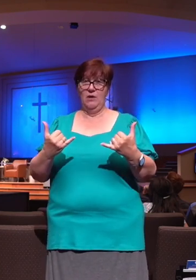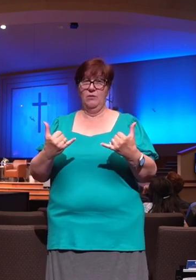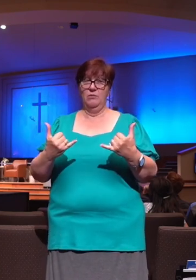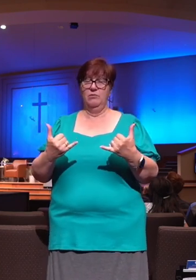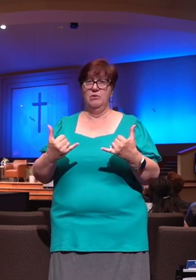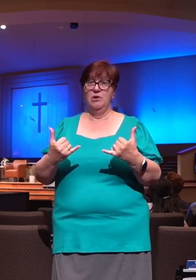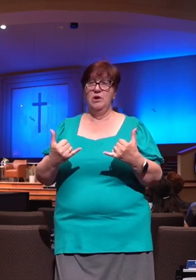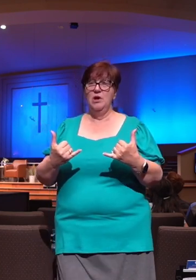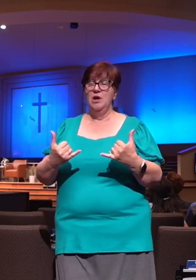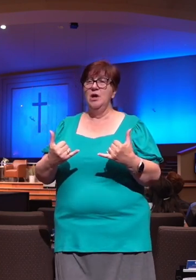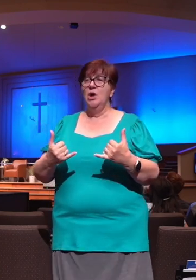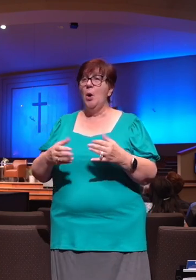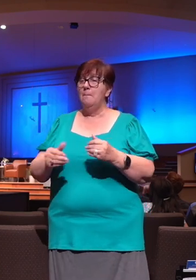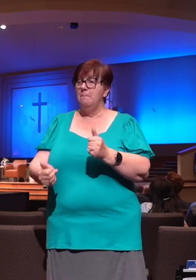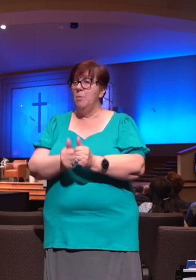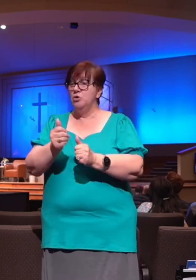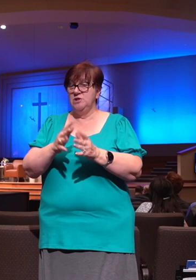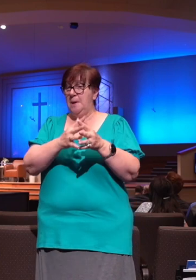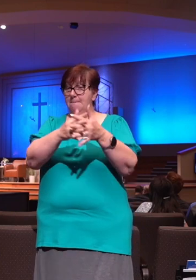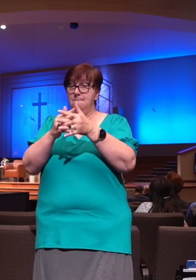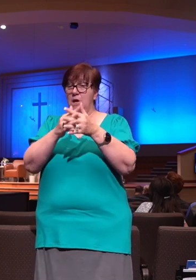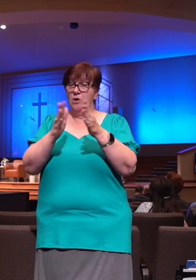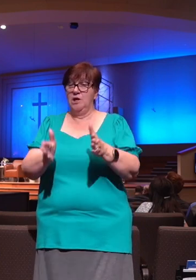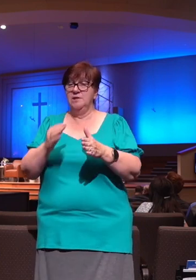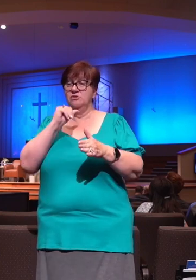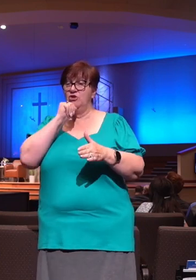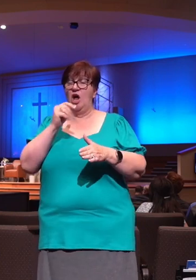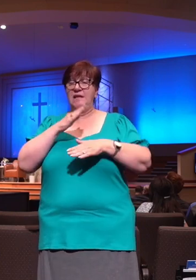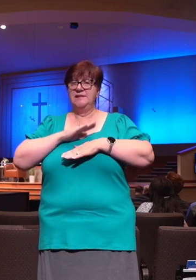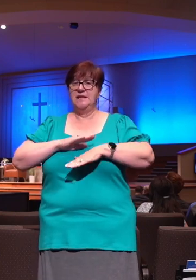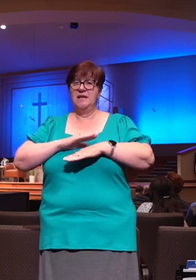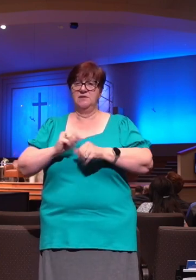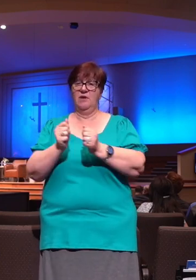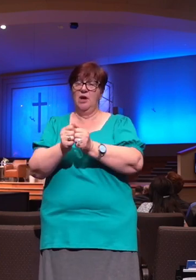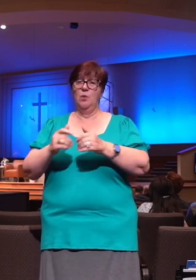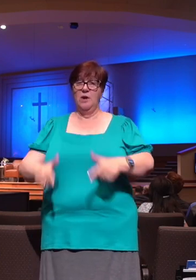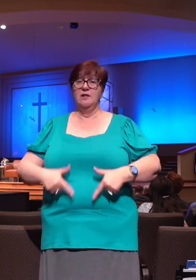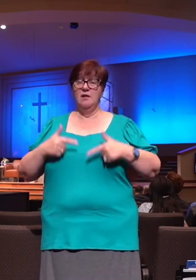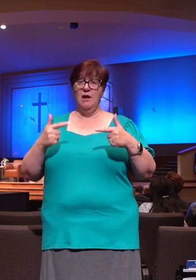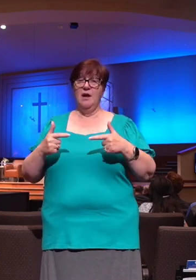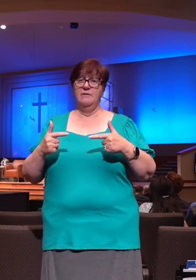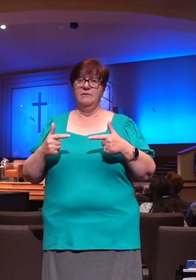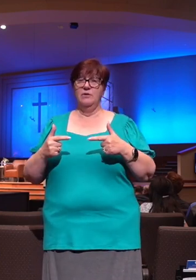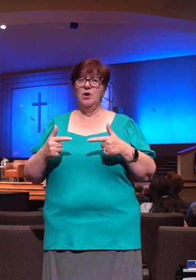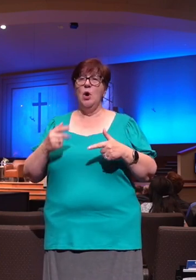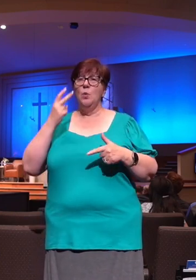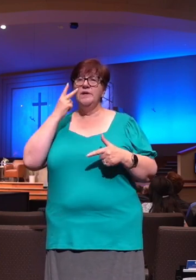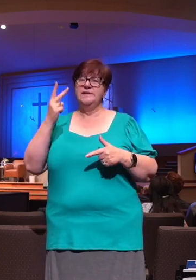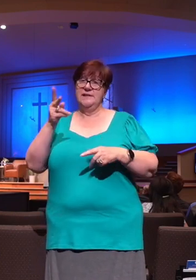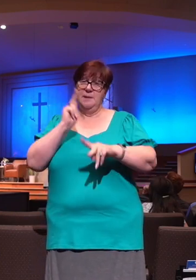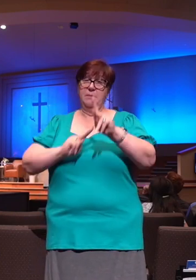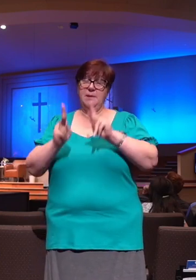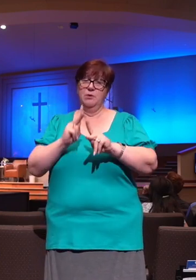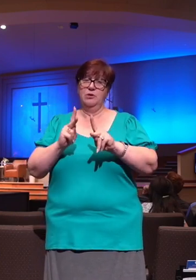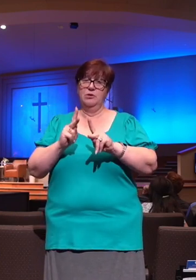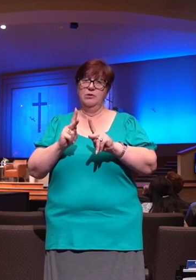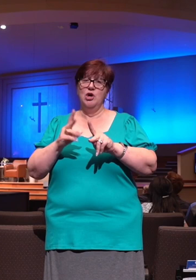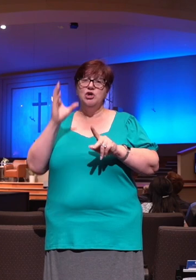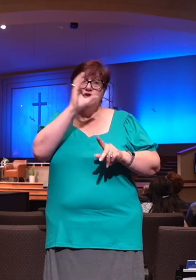in life? And so we find people chasing satisfaction. It seems like that satisfaction is often elusive. But what would